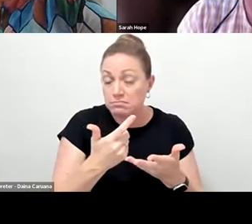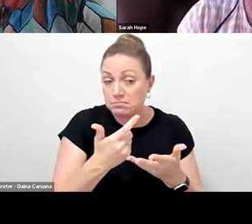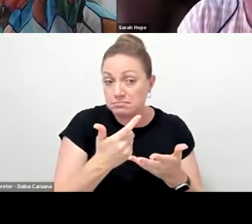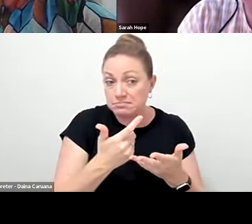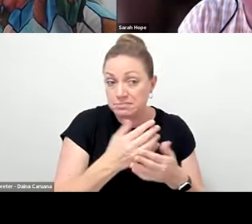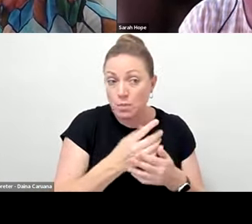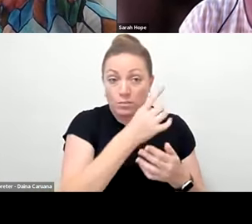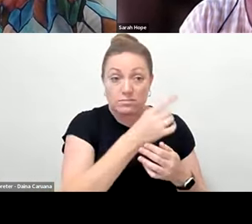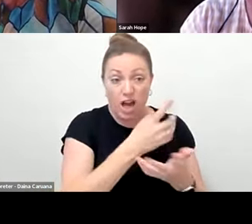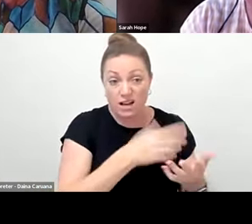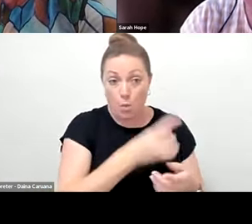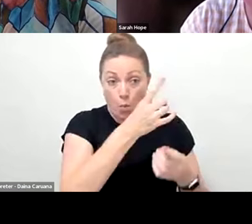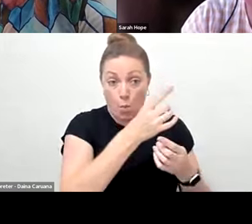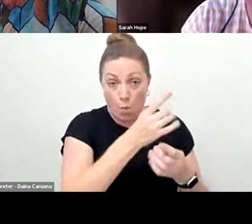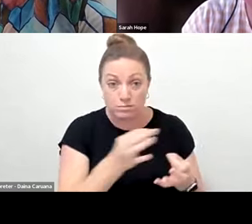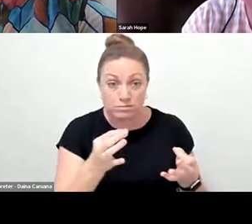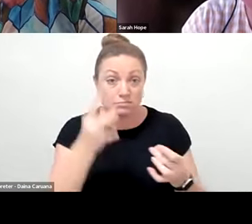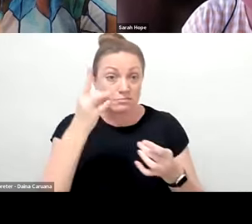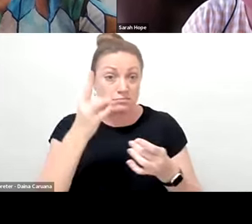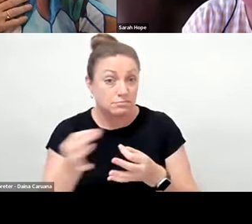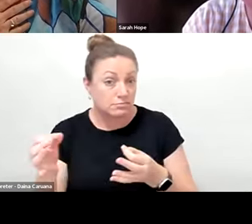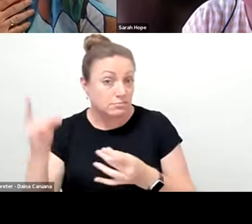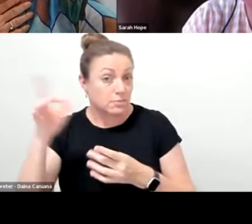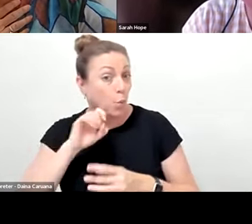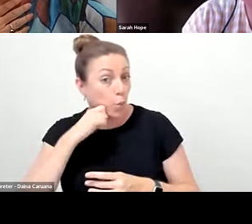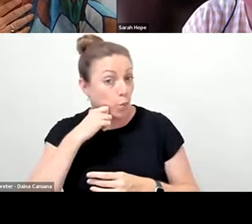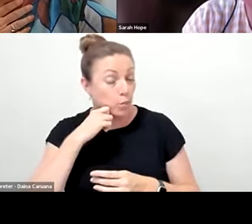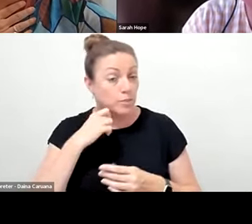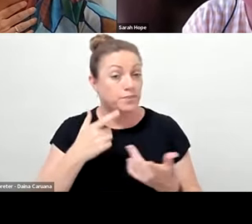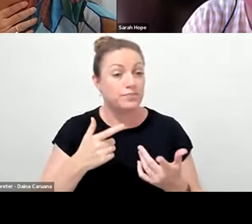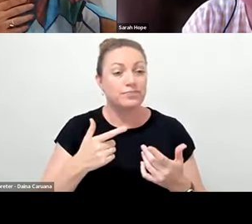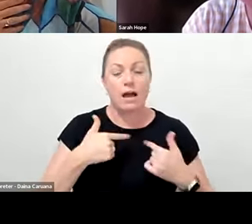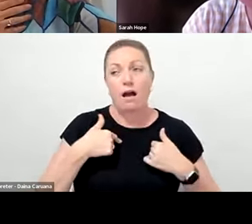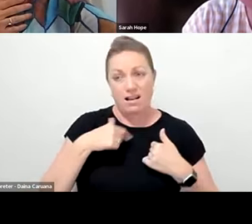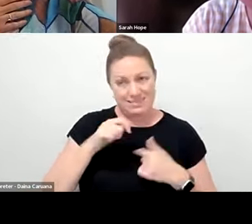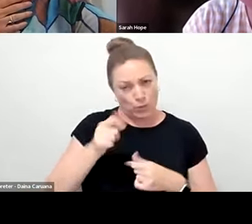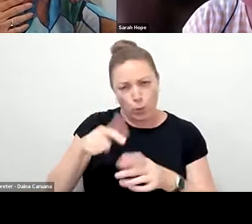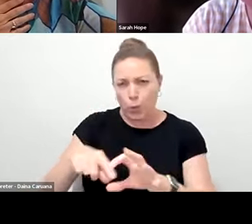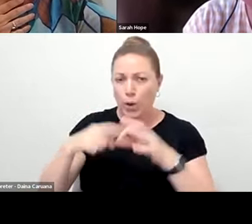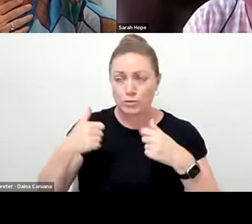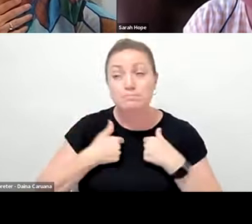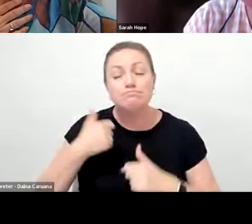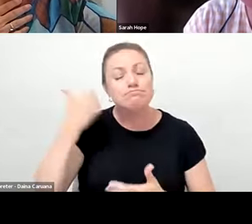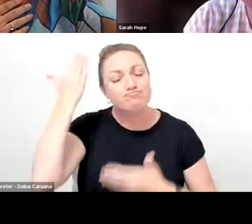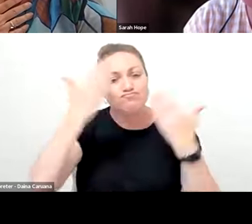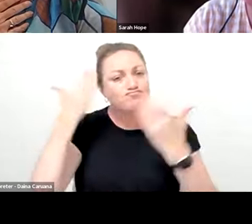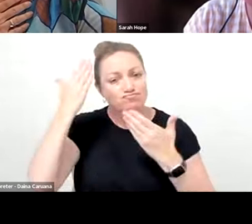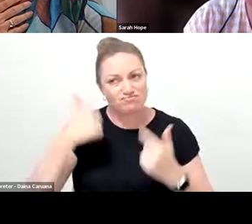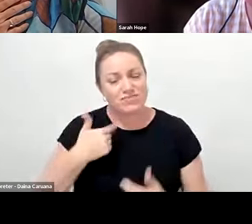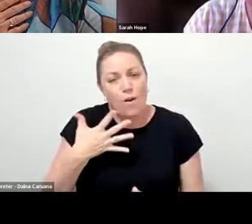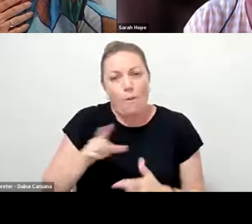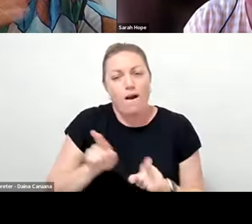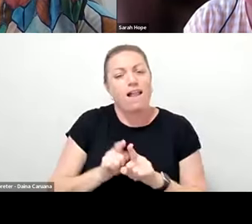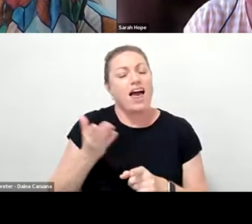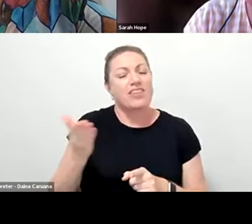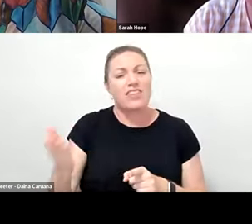Yeah, that's a great question. That, that was my dream because there are so many, there